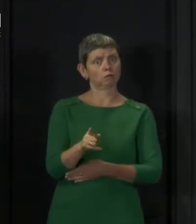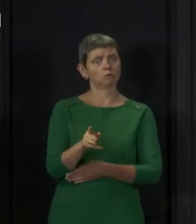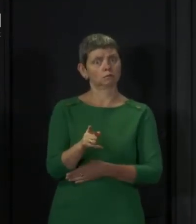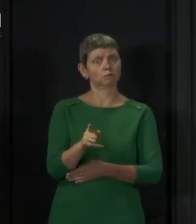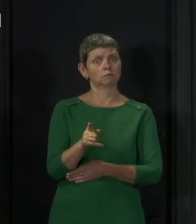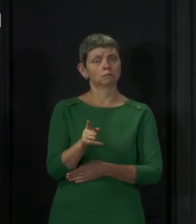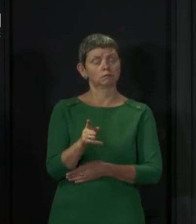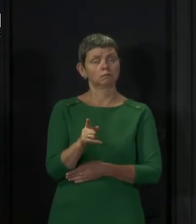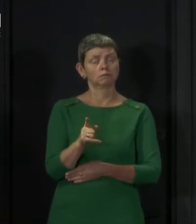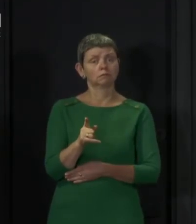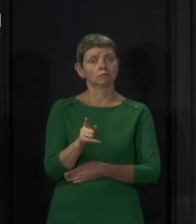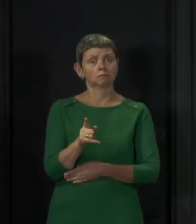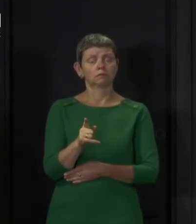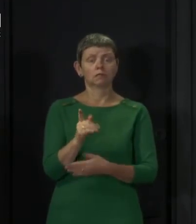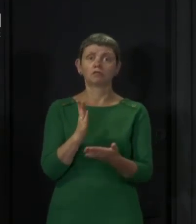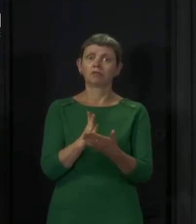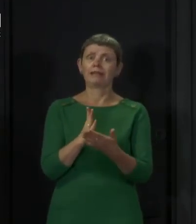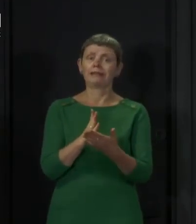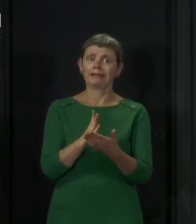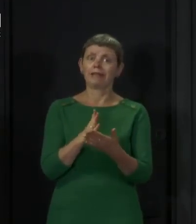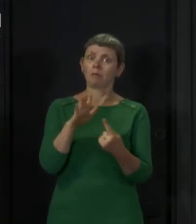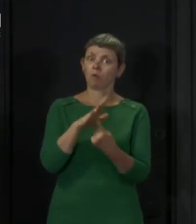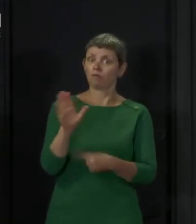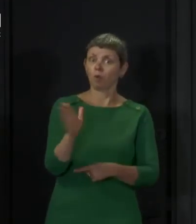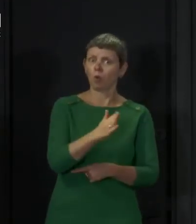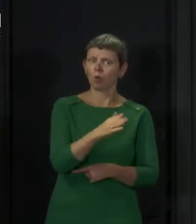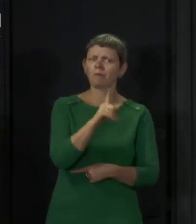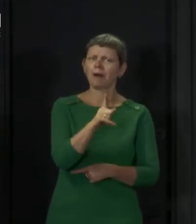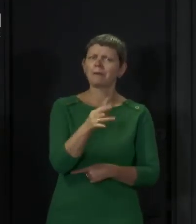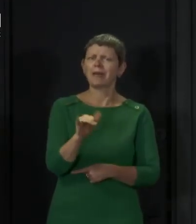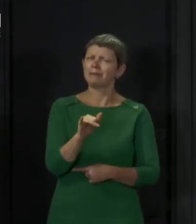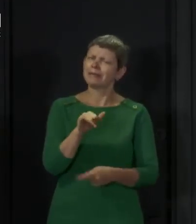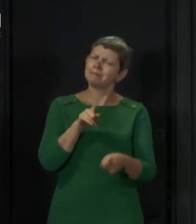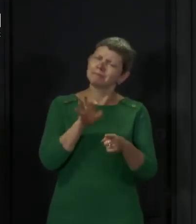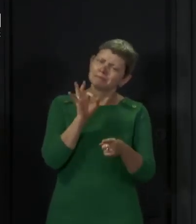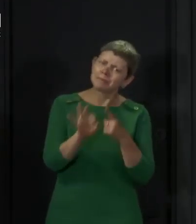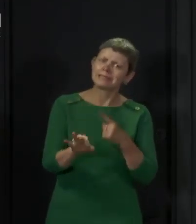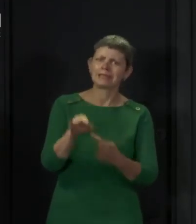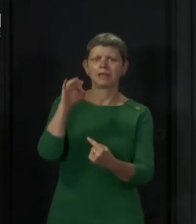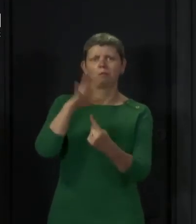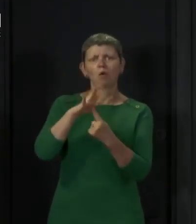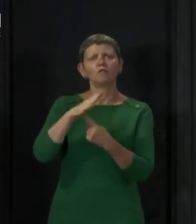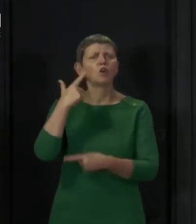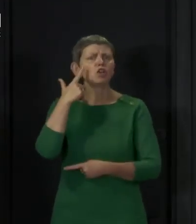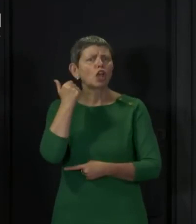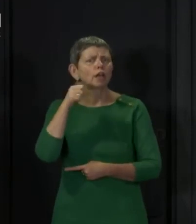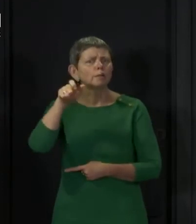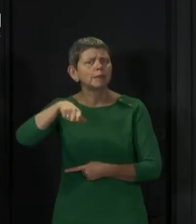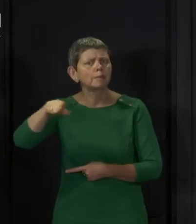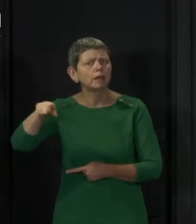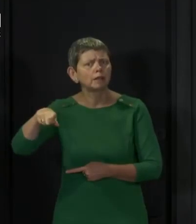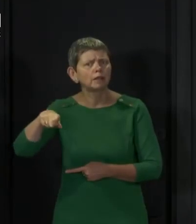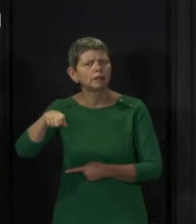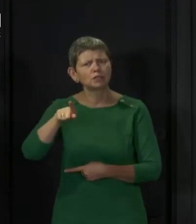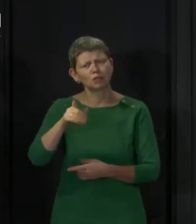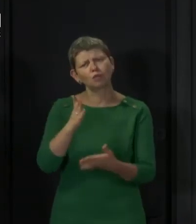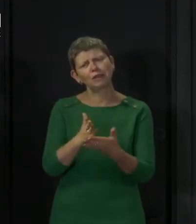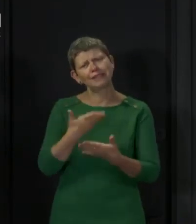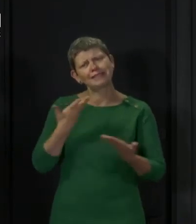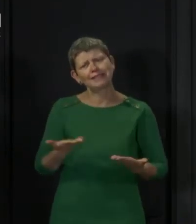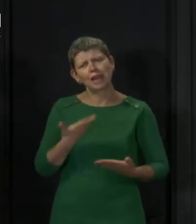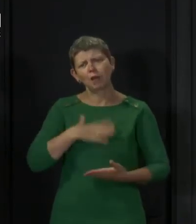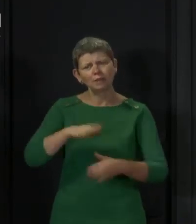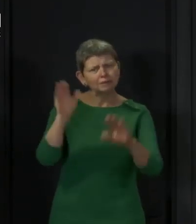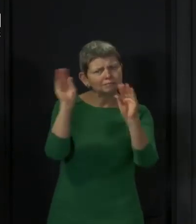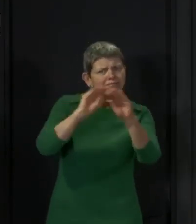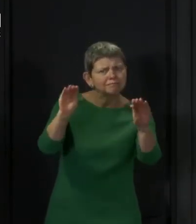applies to everyone, but it is perhaps particularly relevant to young people. So I want today to make a special plea to all